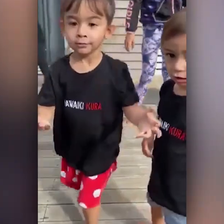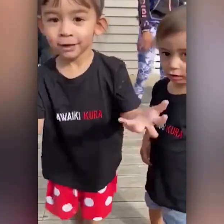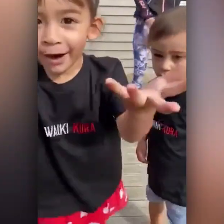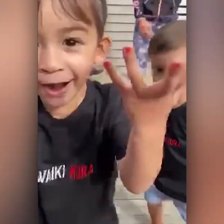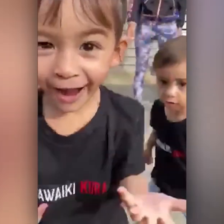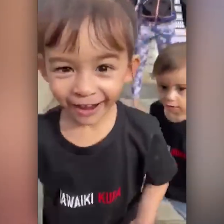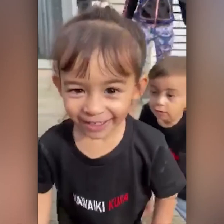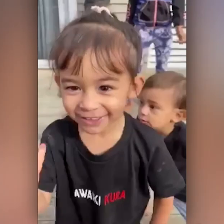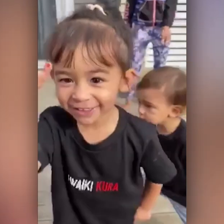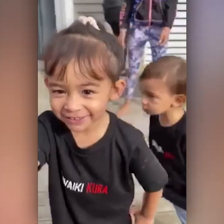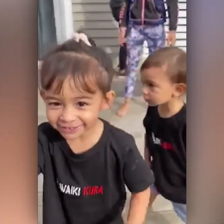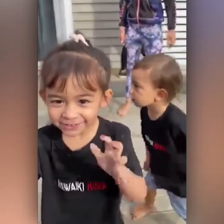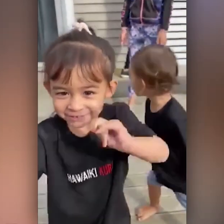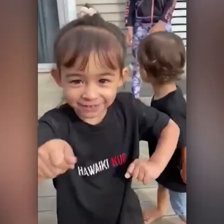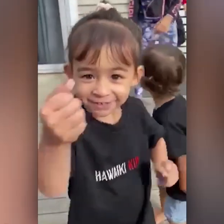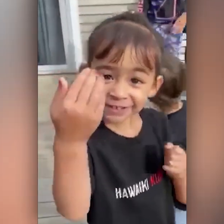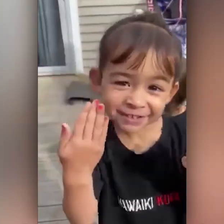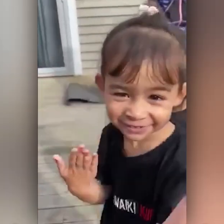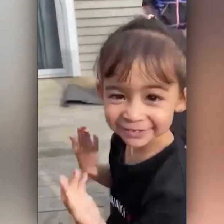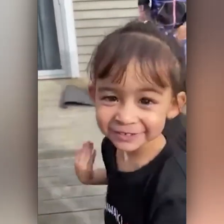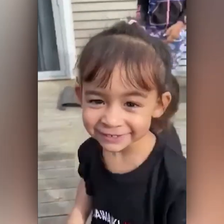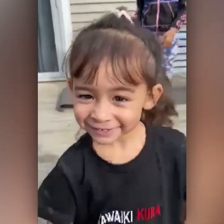which could be as soon as next week you